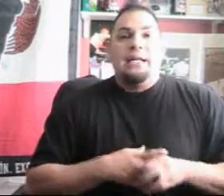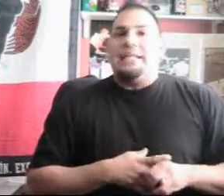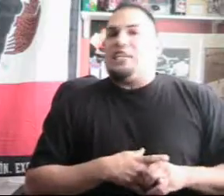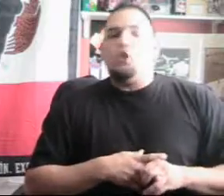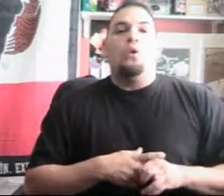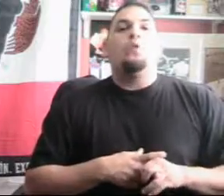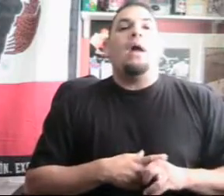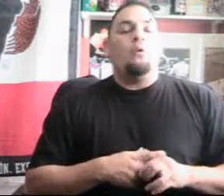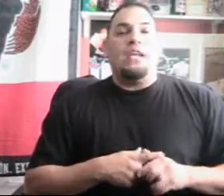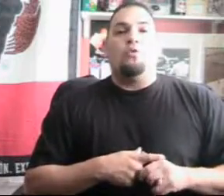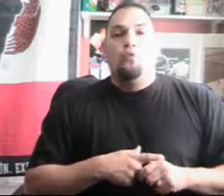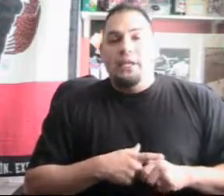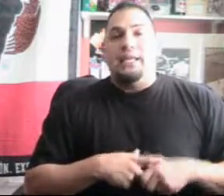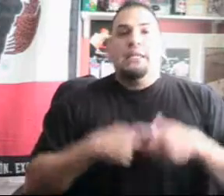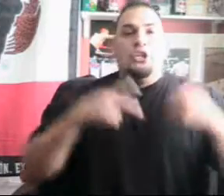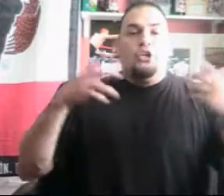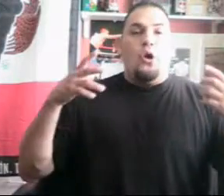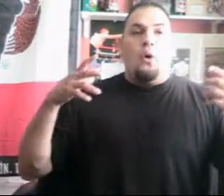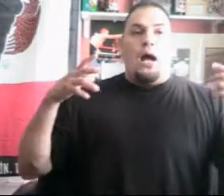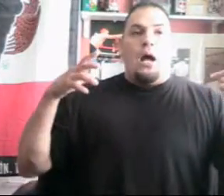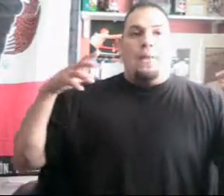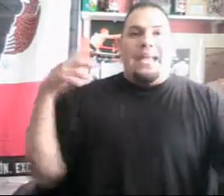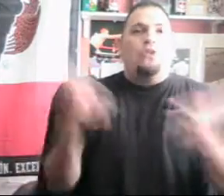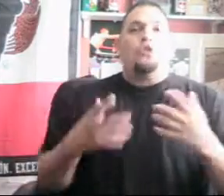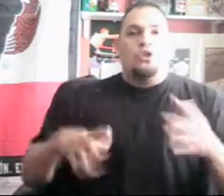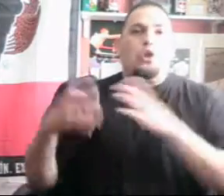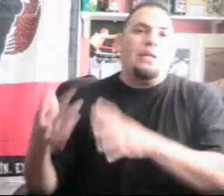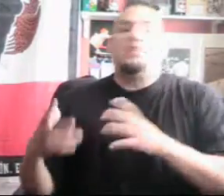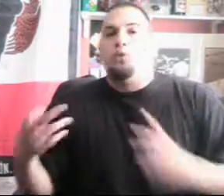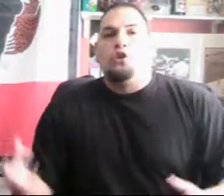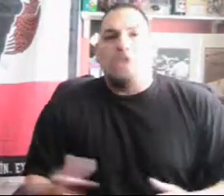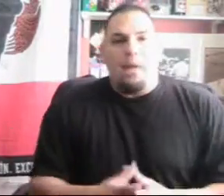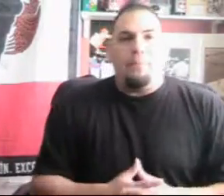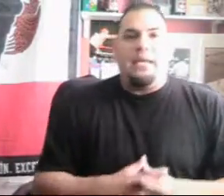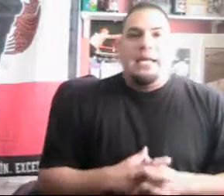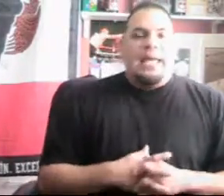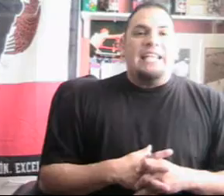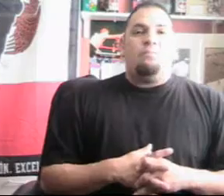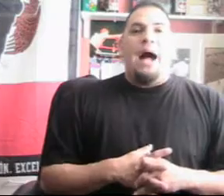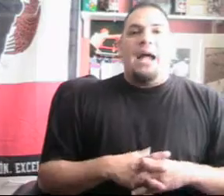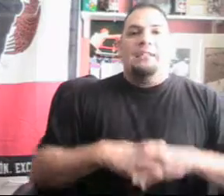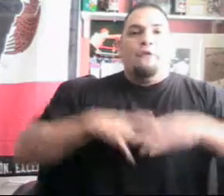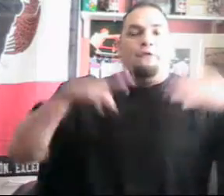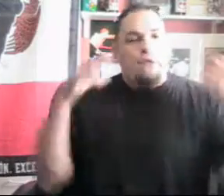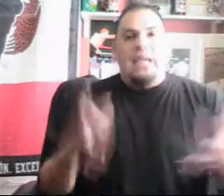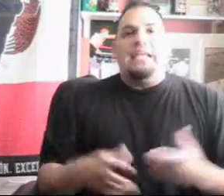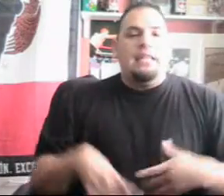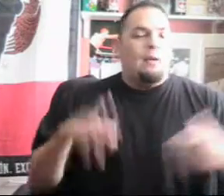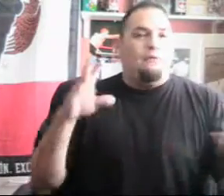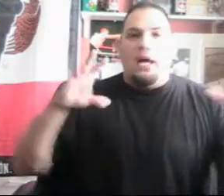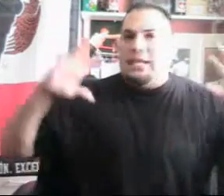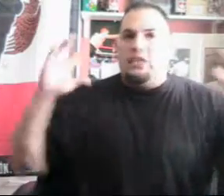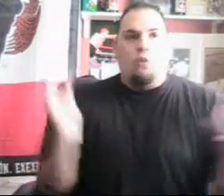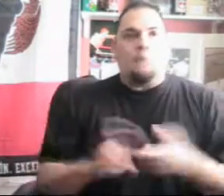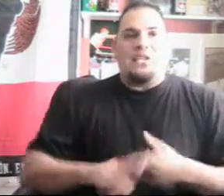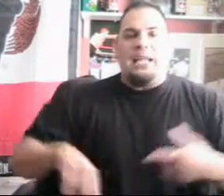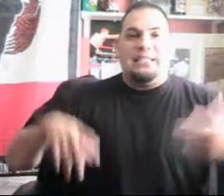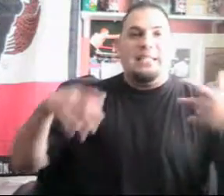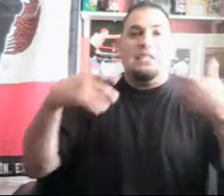That's the only way we can really, you know, um, introduce who is the real champion is by flooding in the, flooding these websites and these